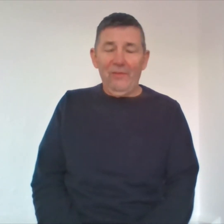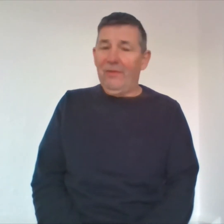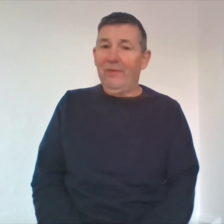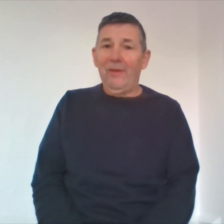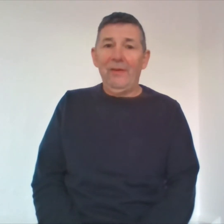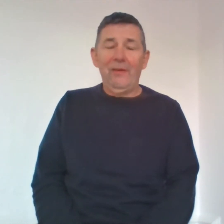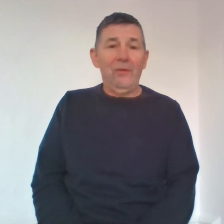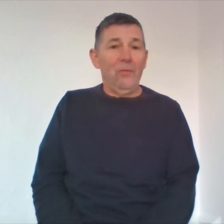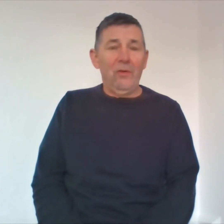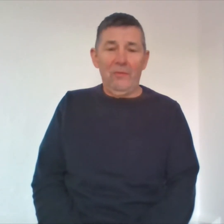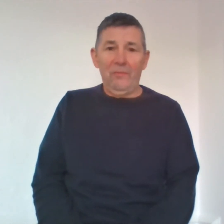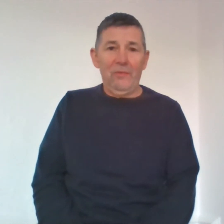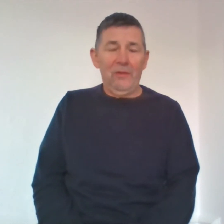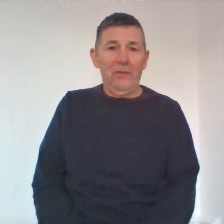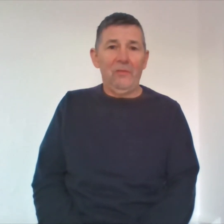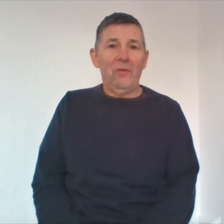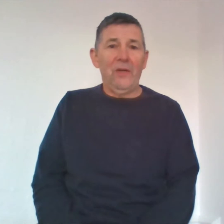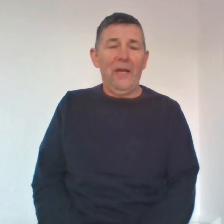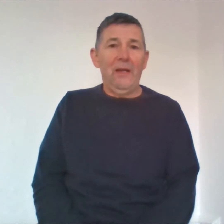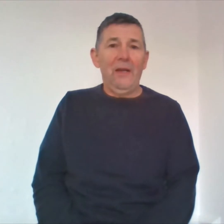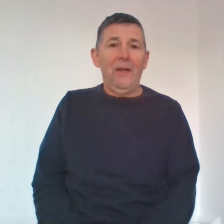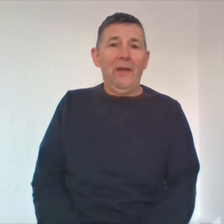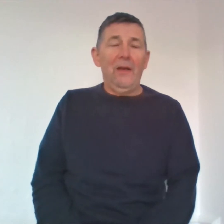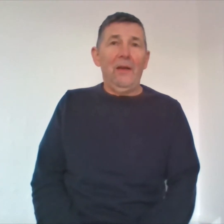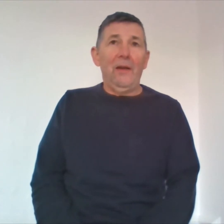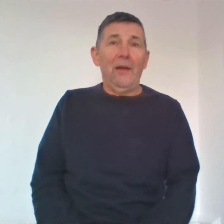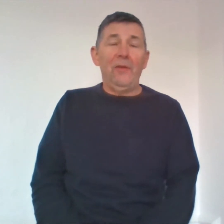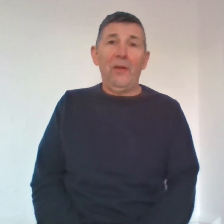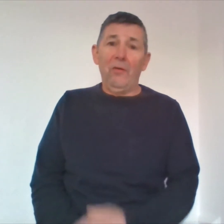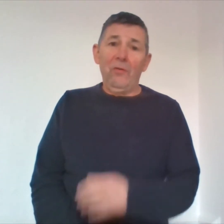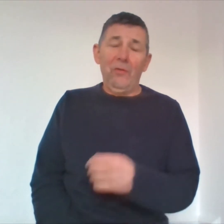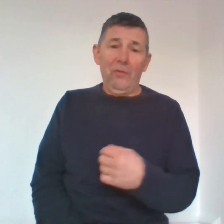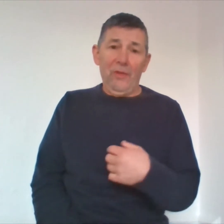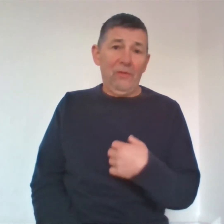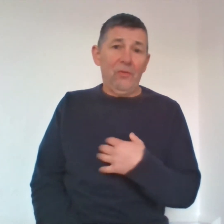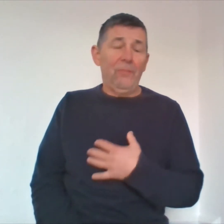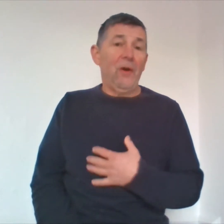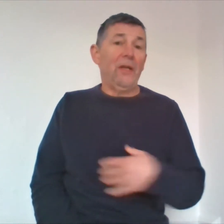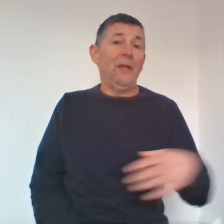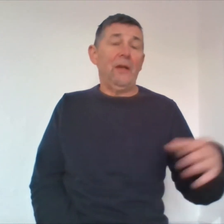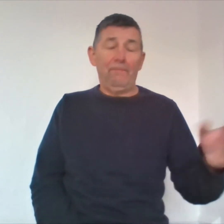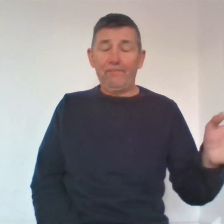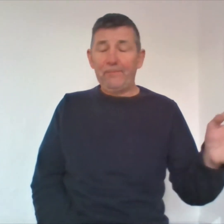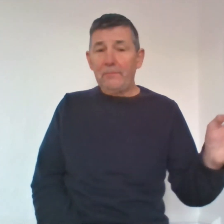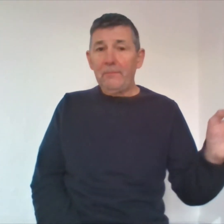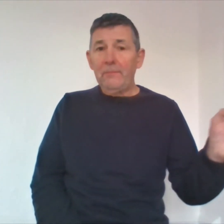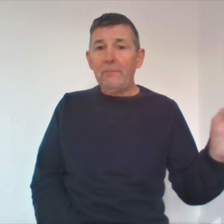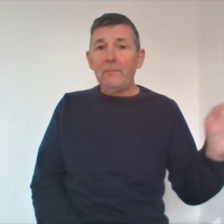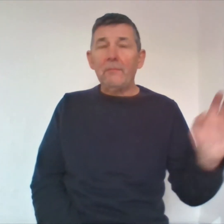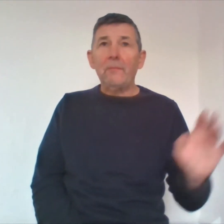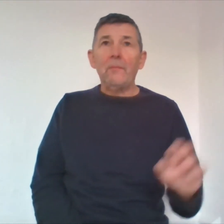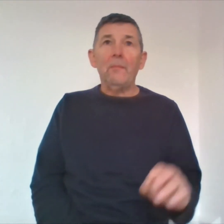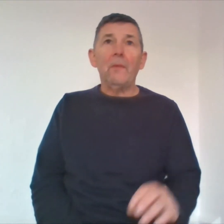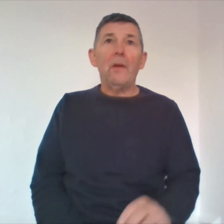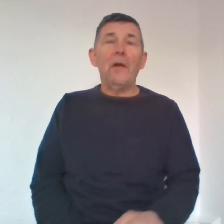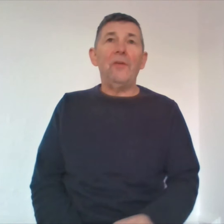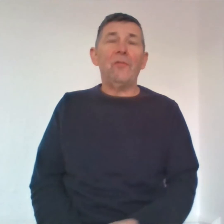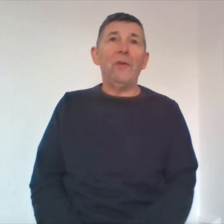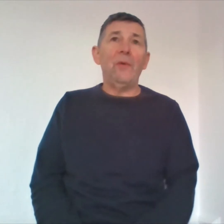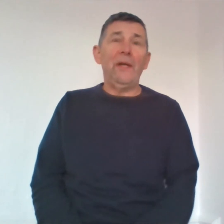you're welcome that's okay and the girl then stopped hugging and run away